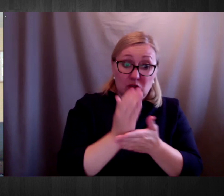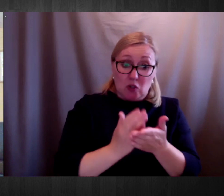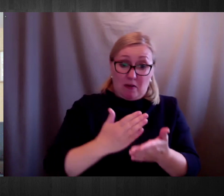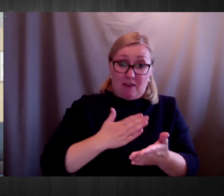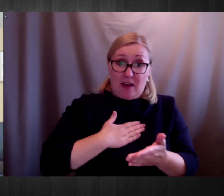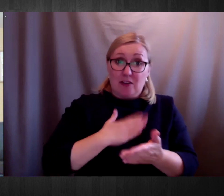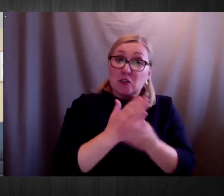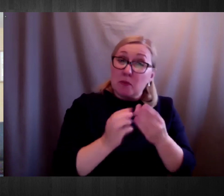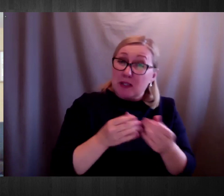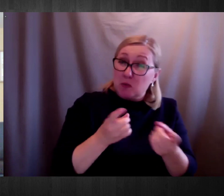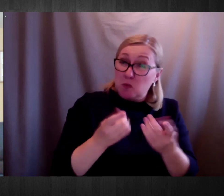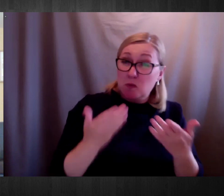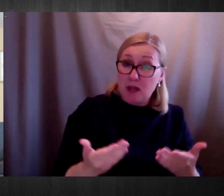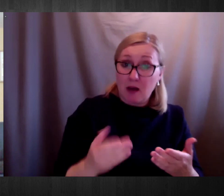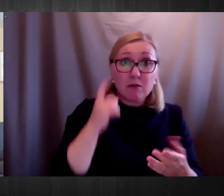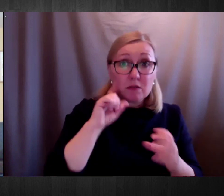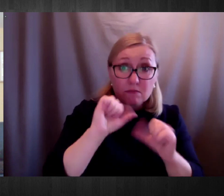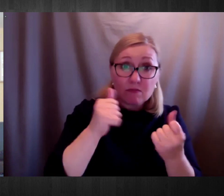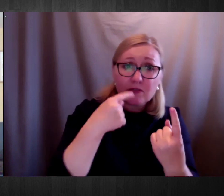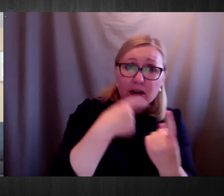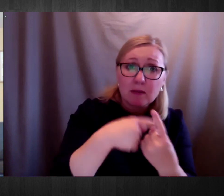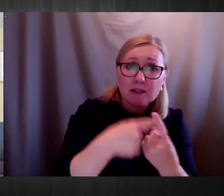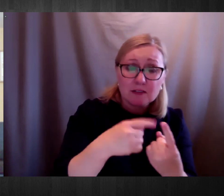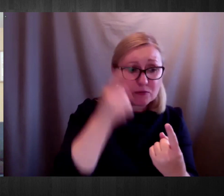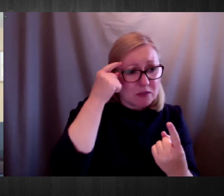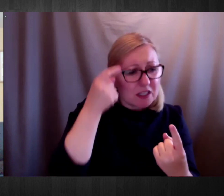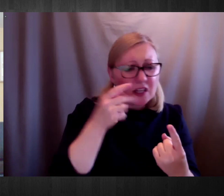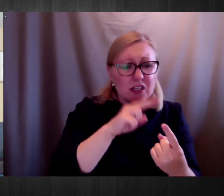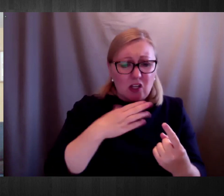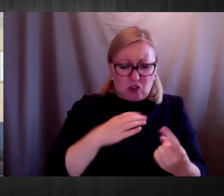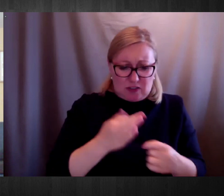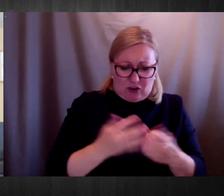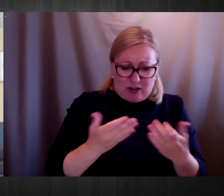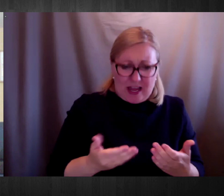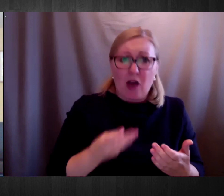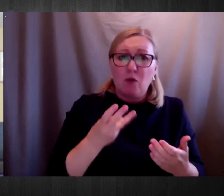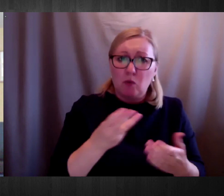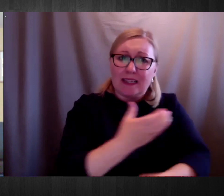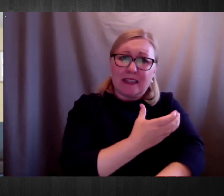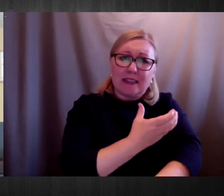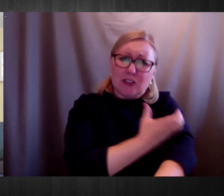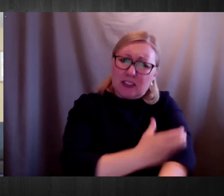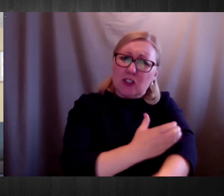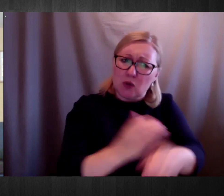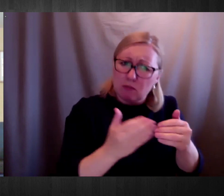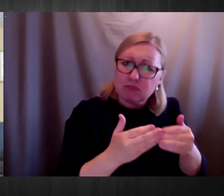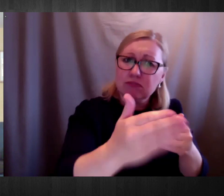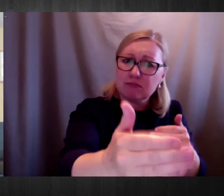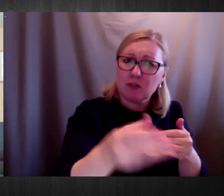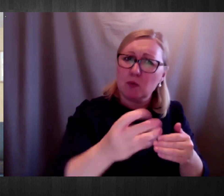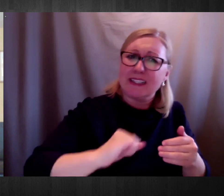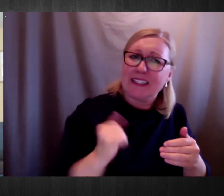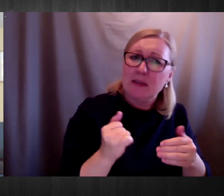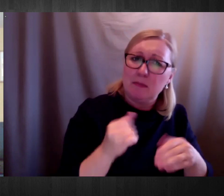unlike going to meet you and find an accessible hotel, no members and participants